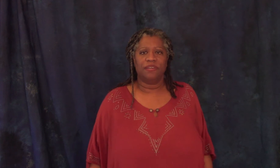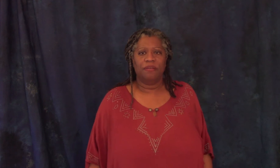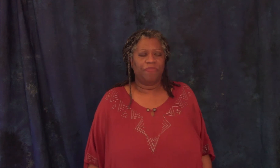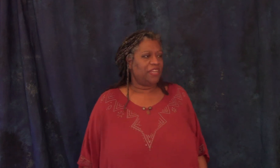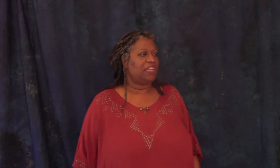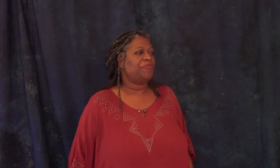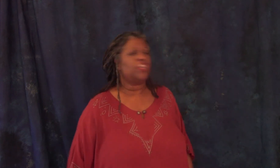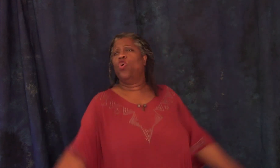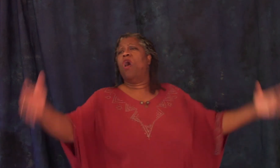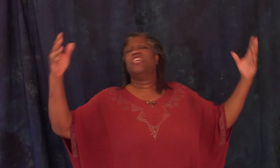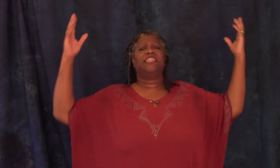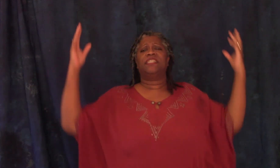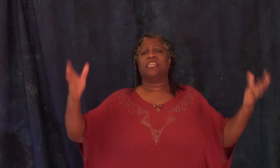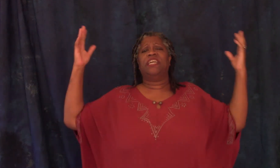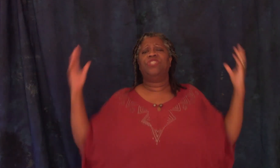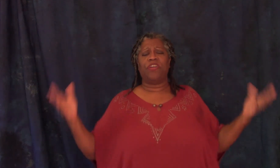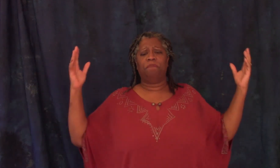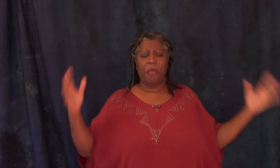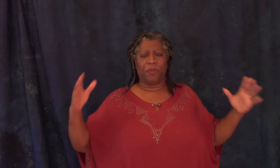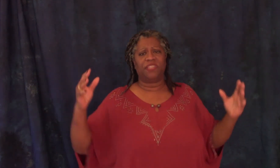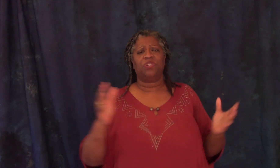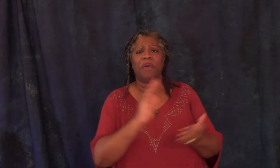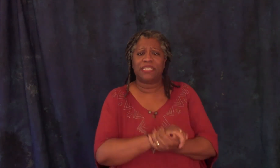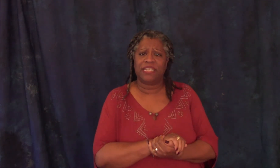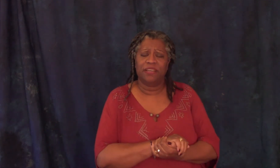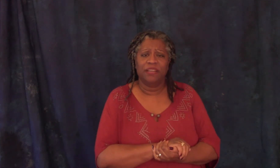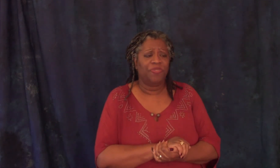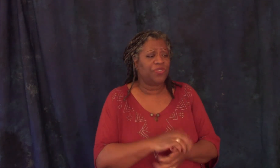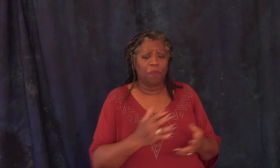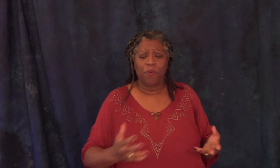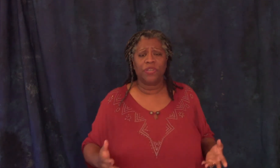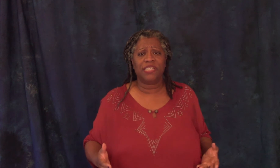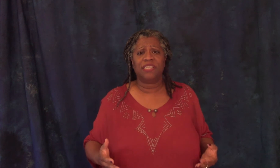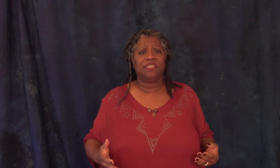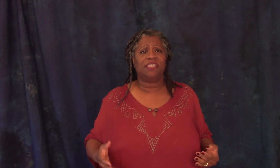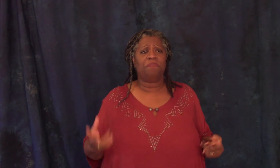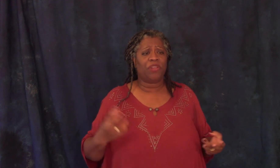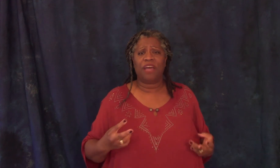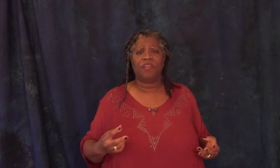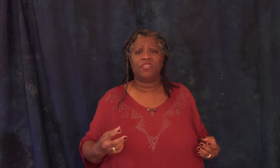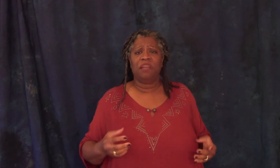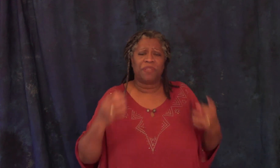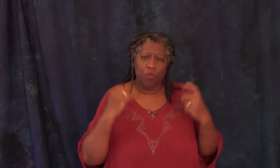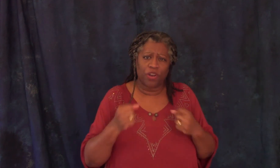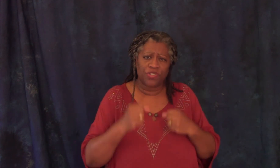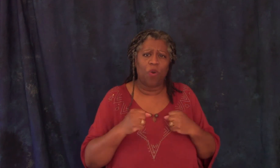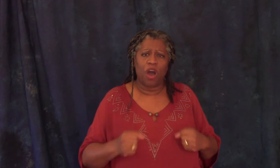and he stopped and said who are these disgusting dirty people they said your majesty these are your poorest citizens they barely have enough to eat but they work so hard